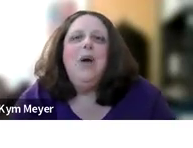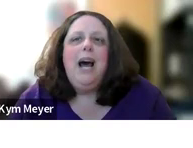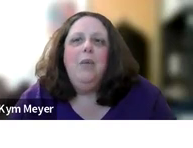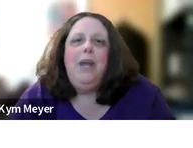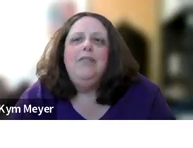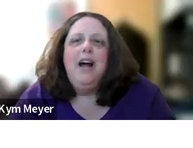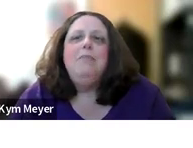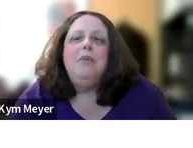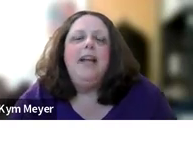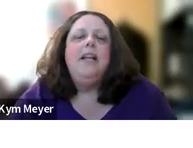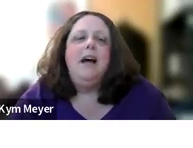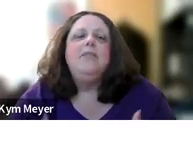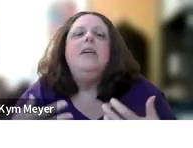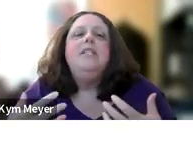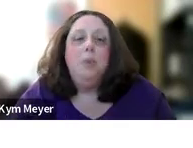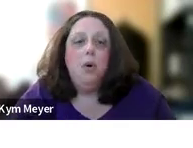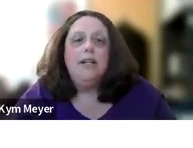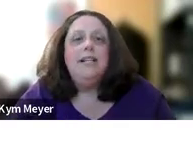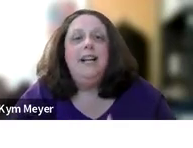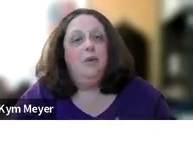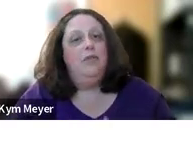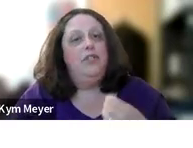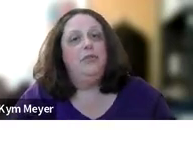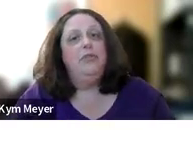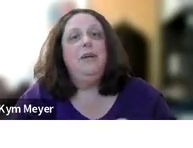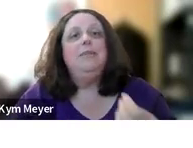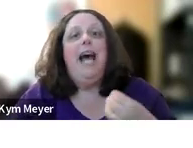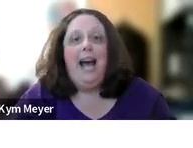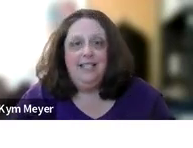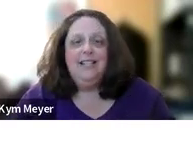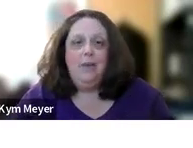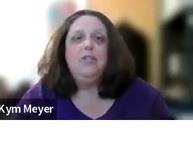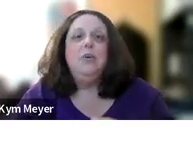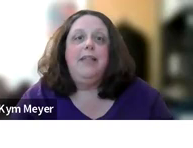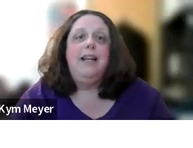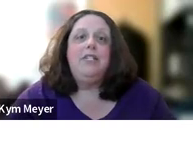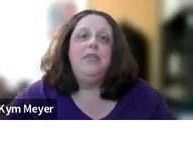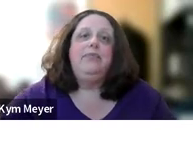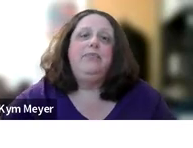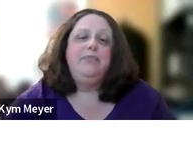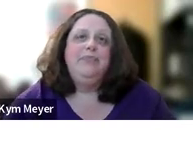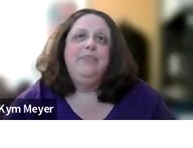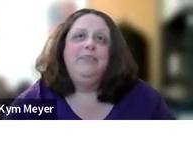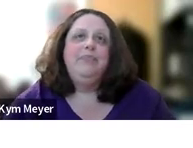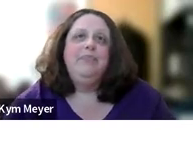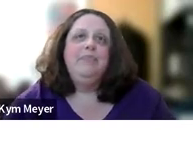It's how we have not provided enough support in order for children to be able to access language the way they need to.